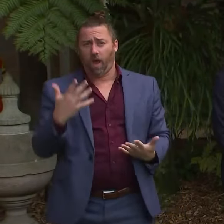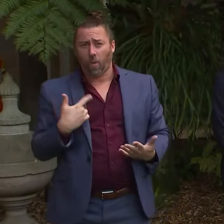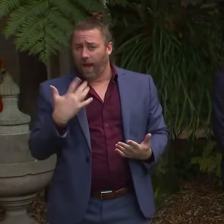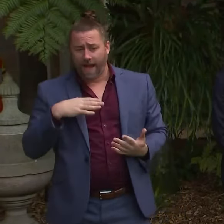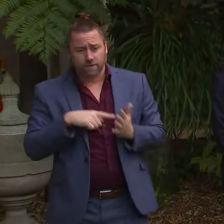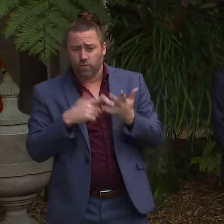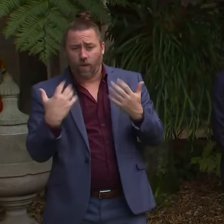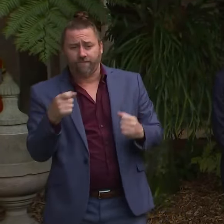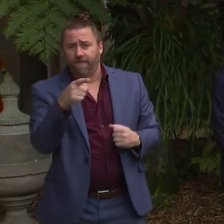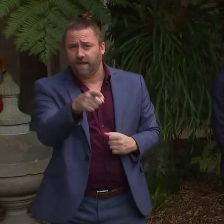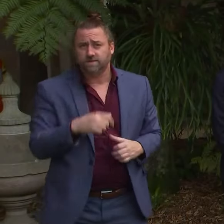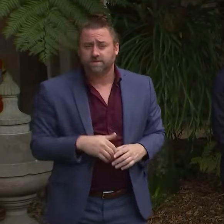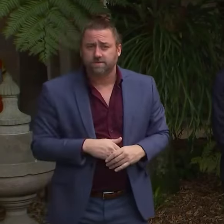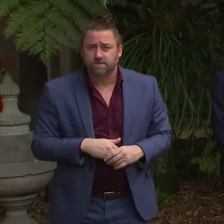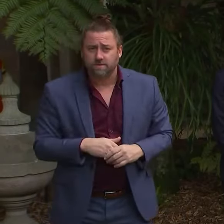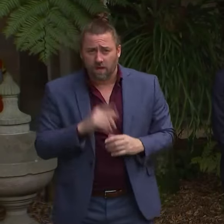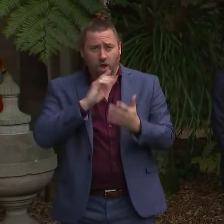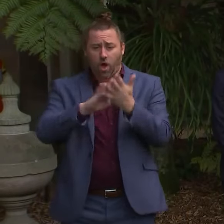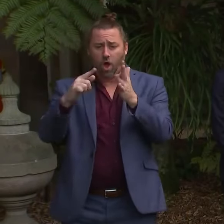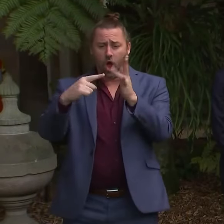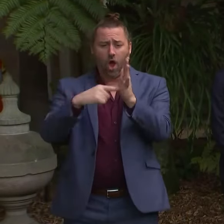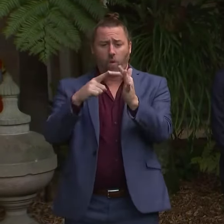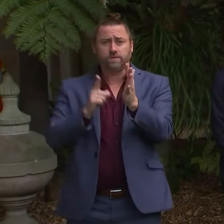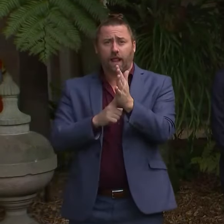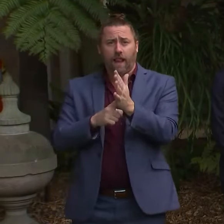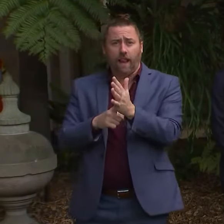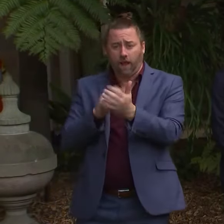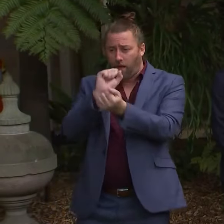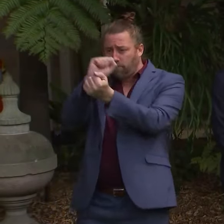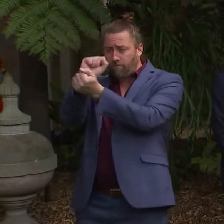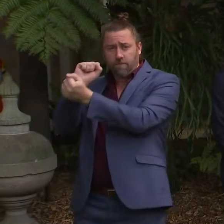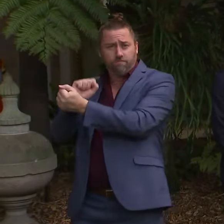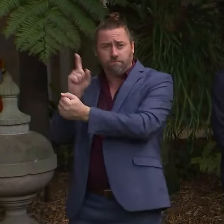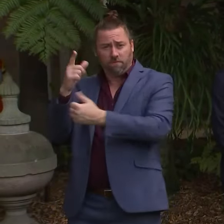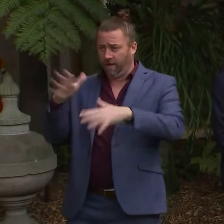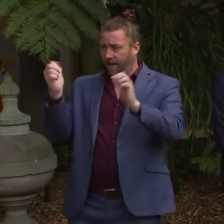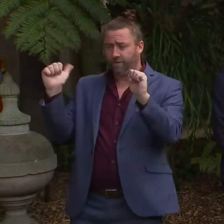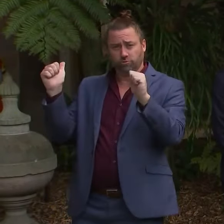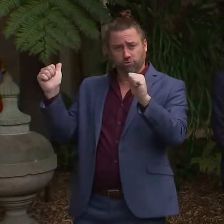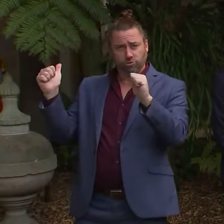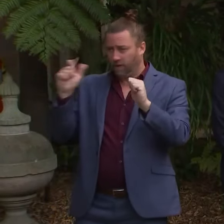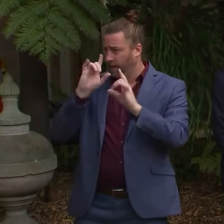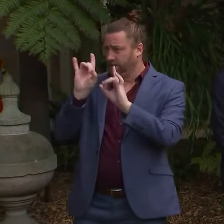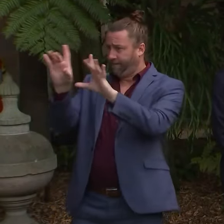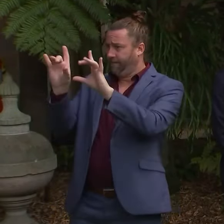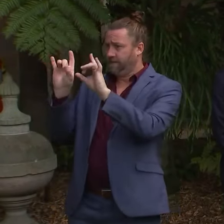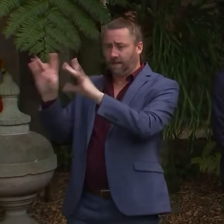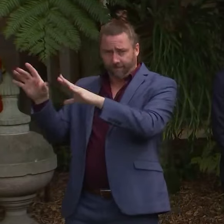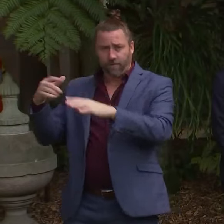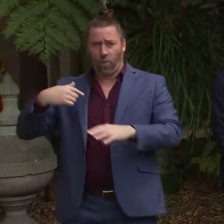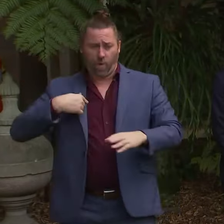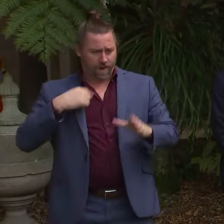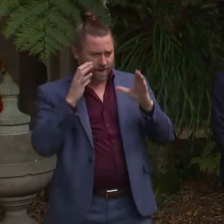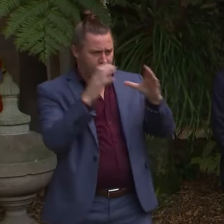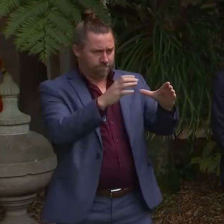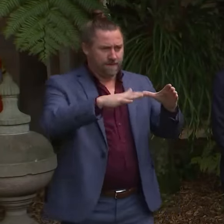benefit it has moving away from hotel quarantine, the risk that hotel quarantine created, and also the impact it